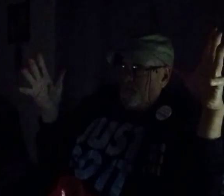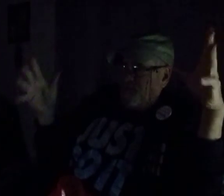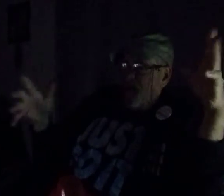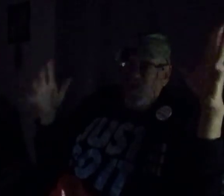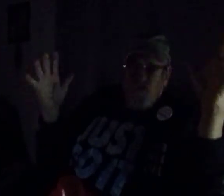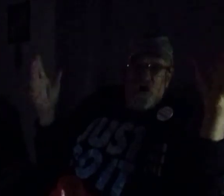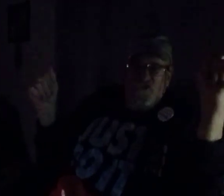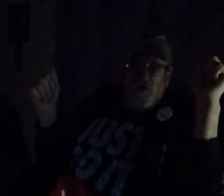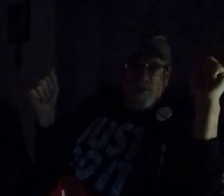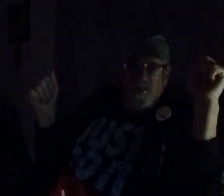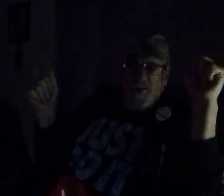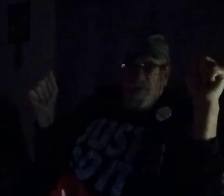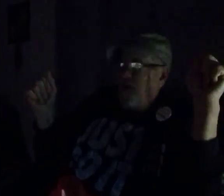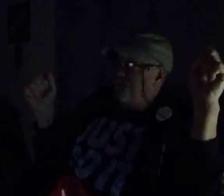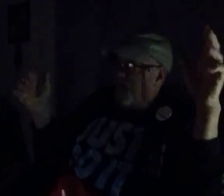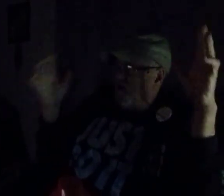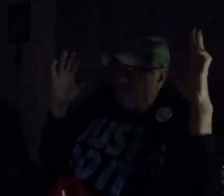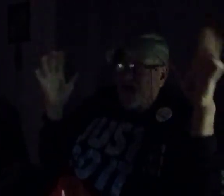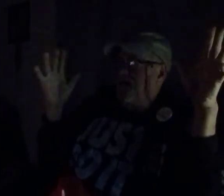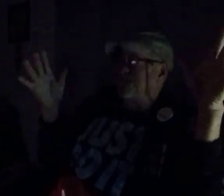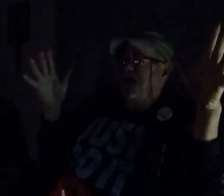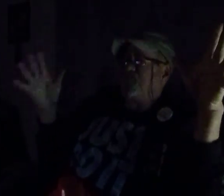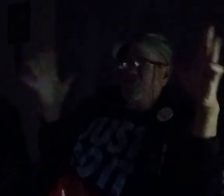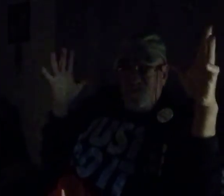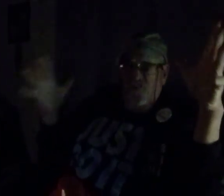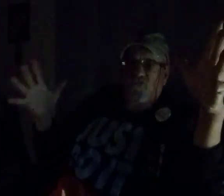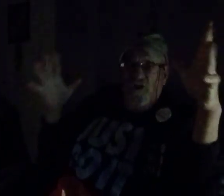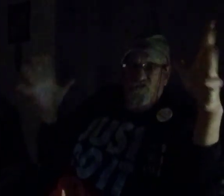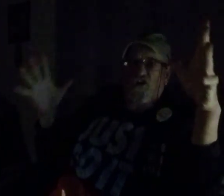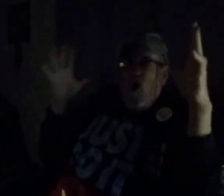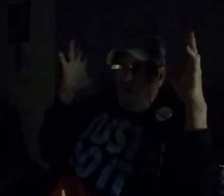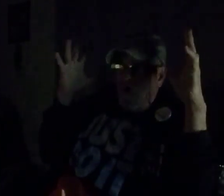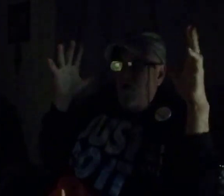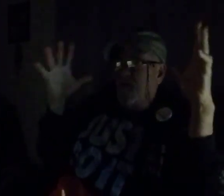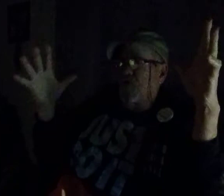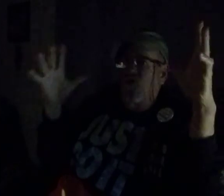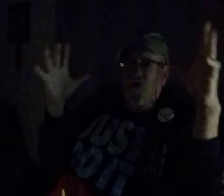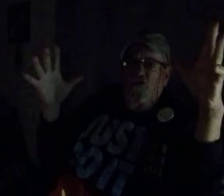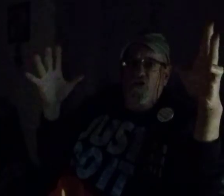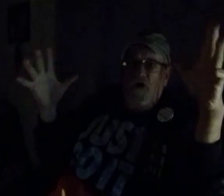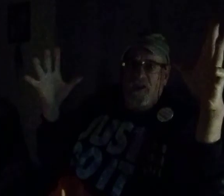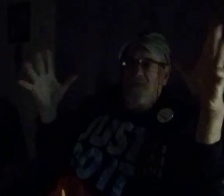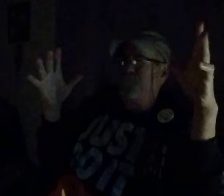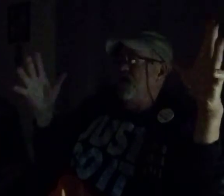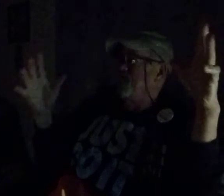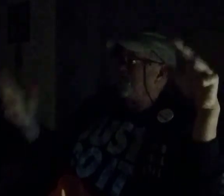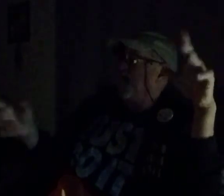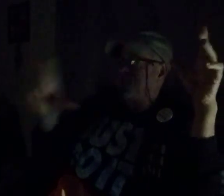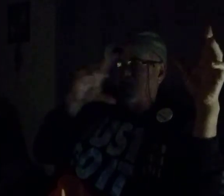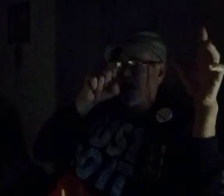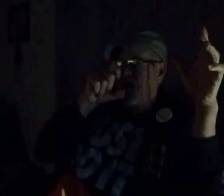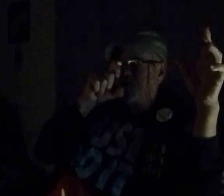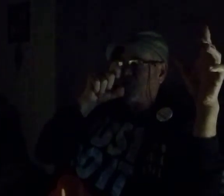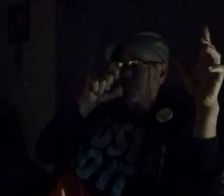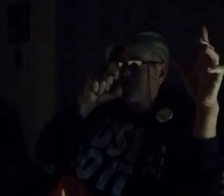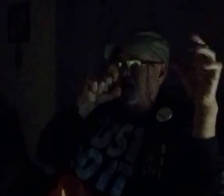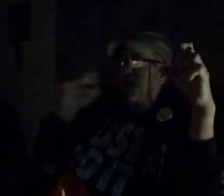in charge. Because, like I said, their situation, could've turned ugly, very fast. The guy took the mic,